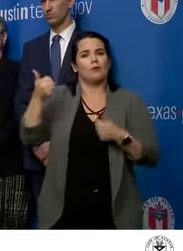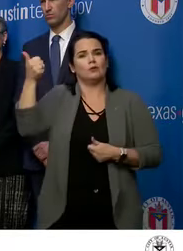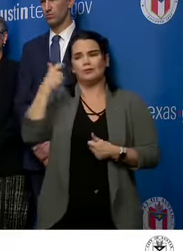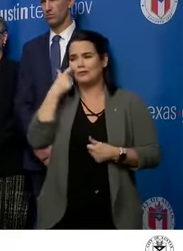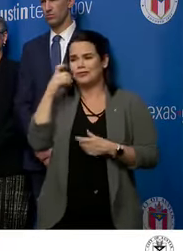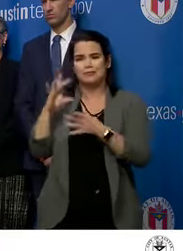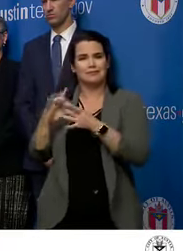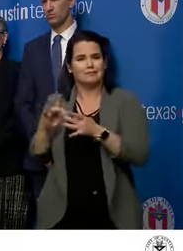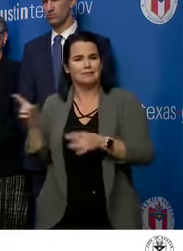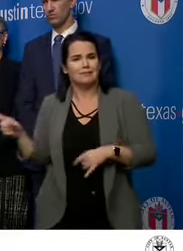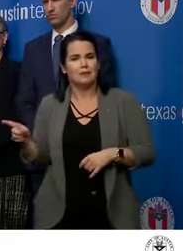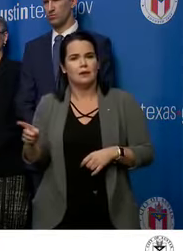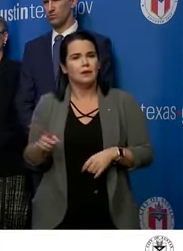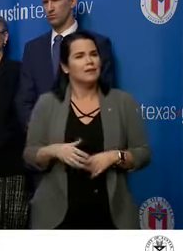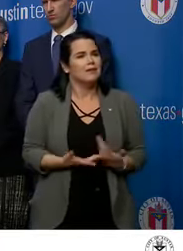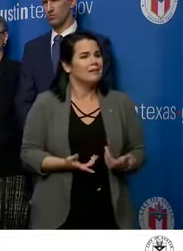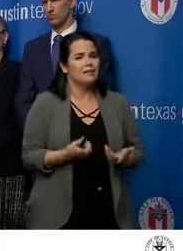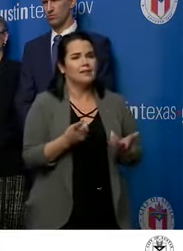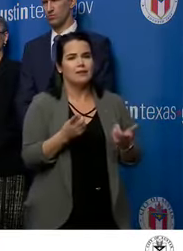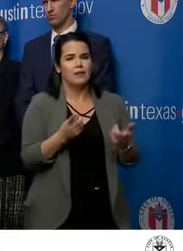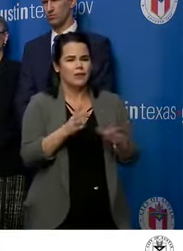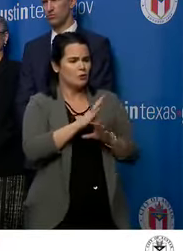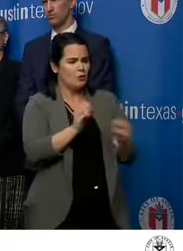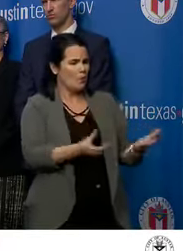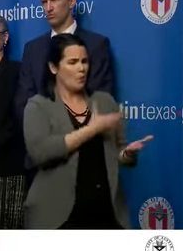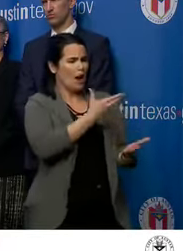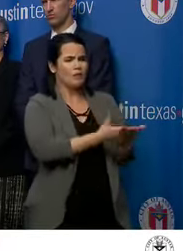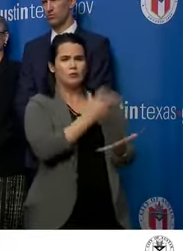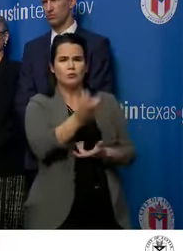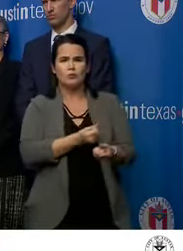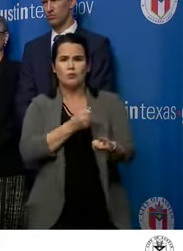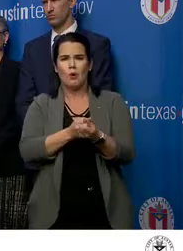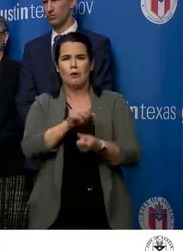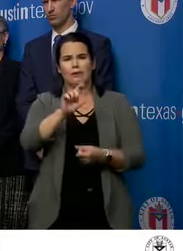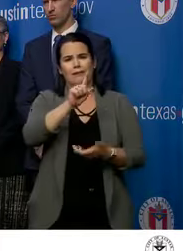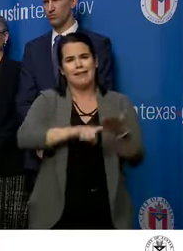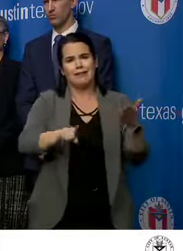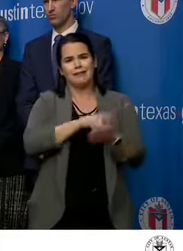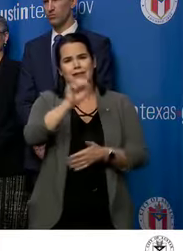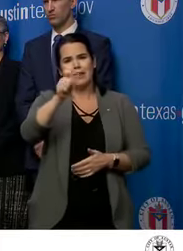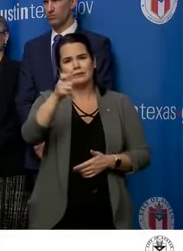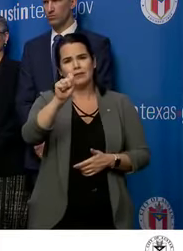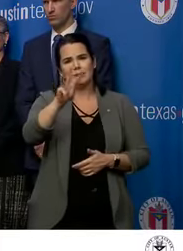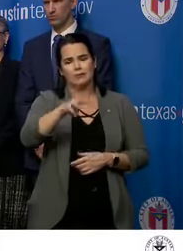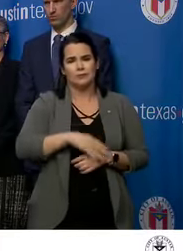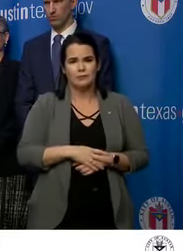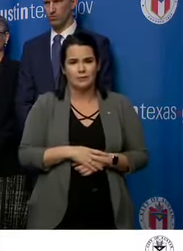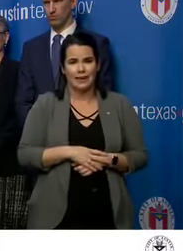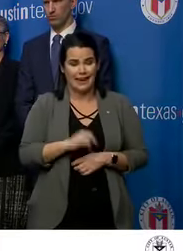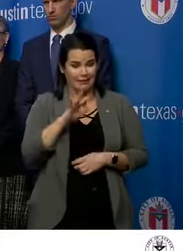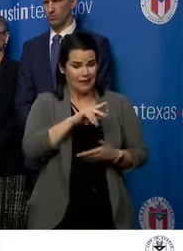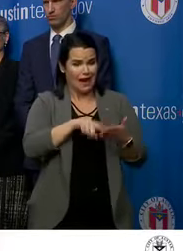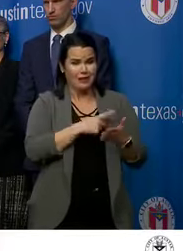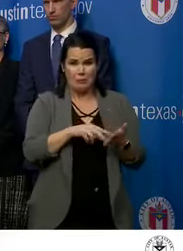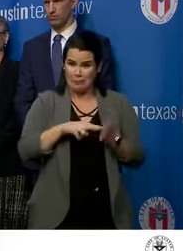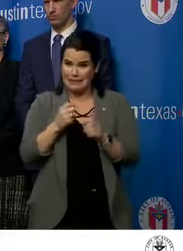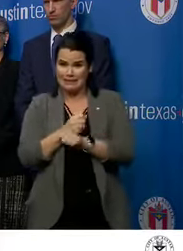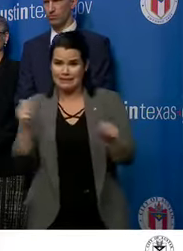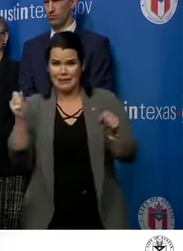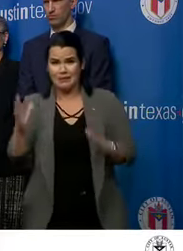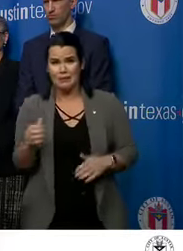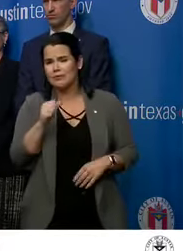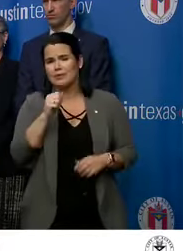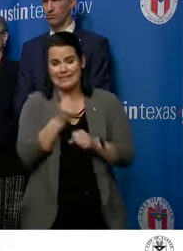evidence to suggest that canceling South by Southwest makes the community safer. That's been the analysis over the last few weeks,